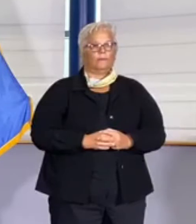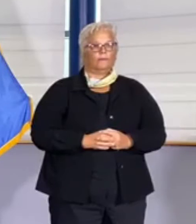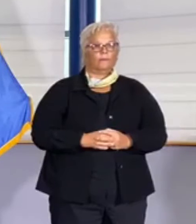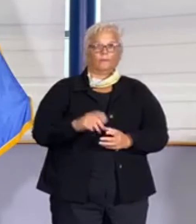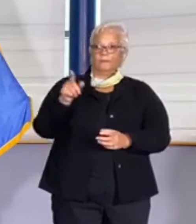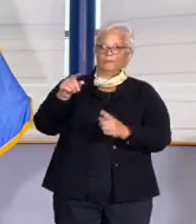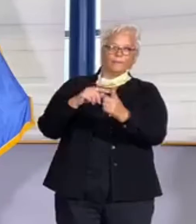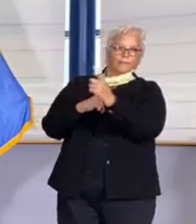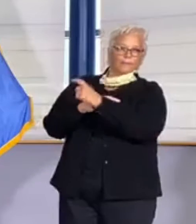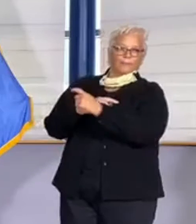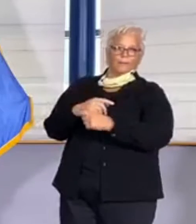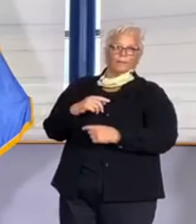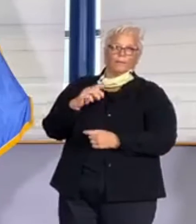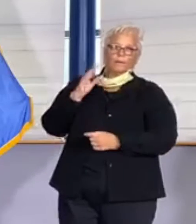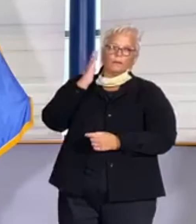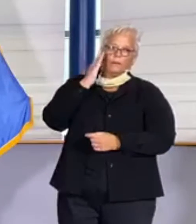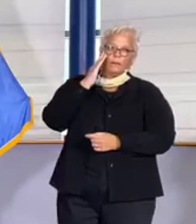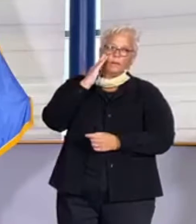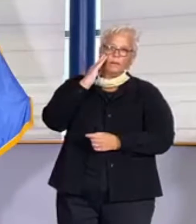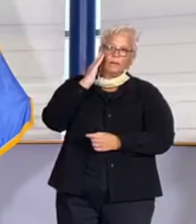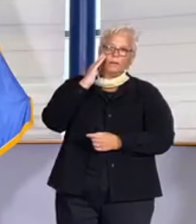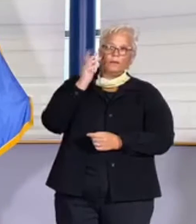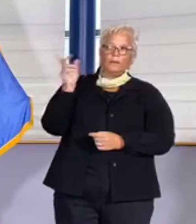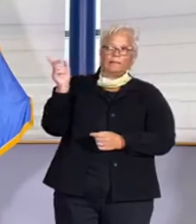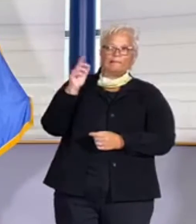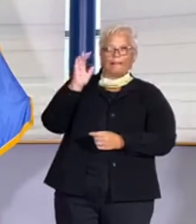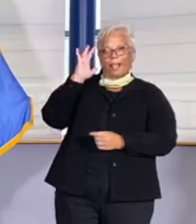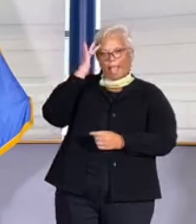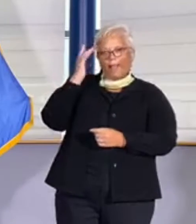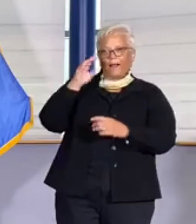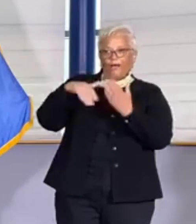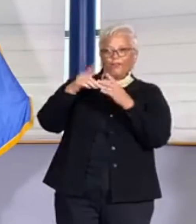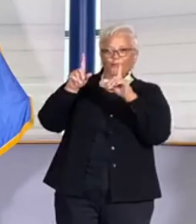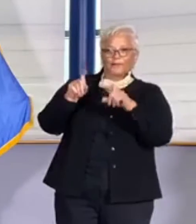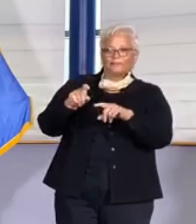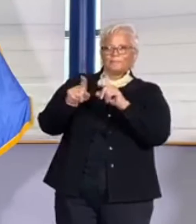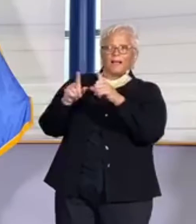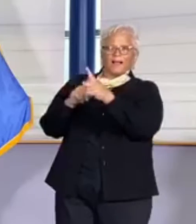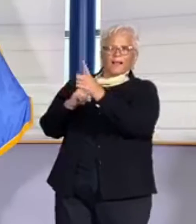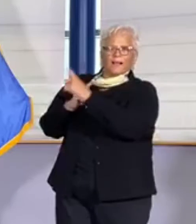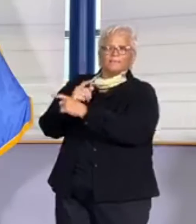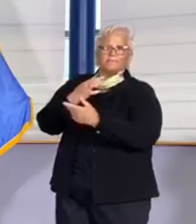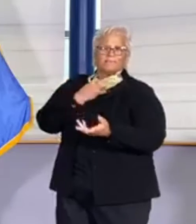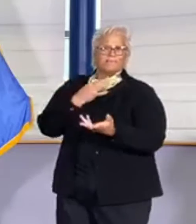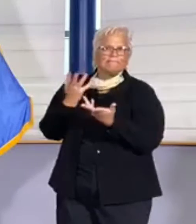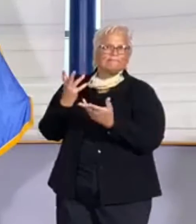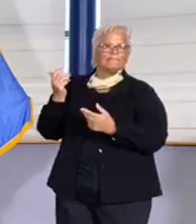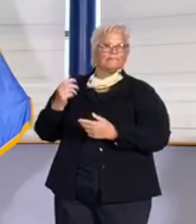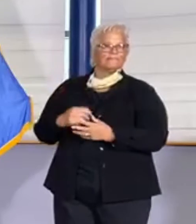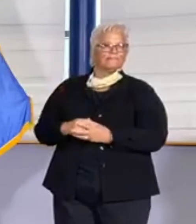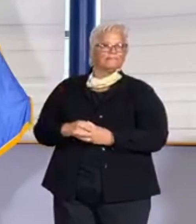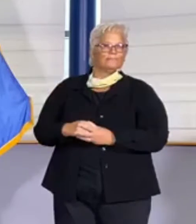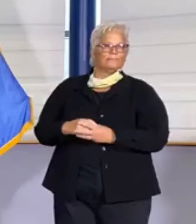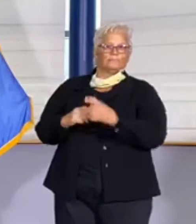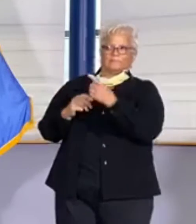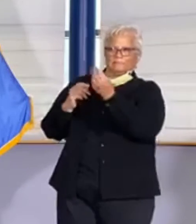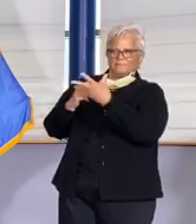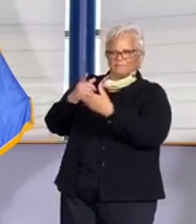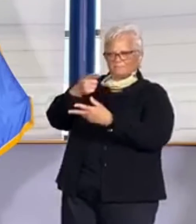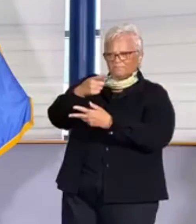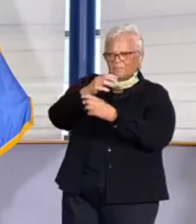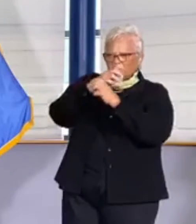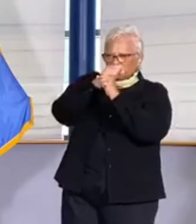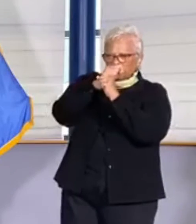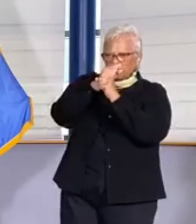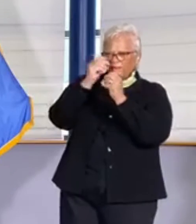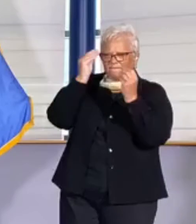So the governor is getting those weekly reports from the White House that he is not sharing with local governments. Dr. Dark wasn't able to attend the meeting with Dr. Birch,